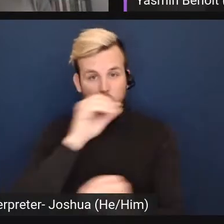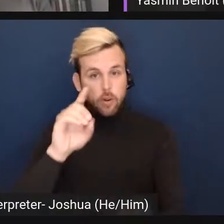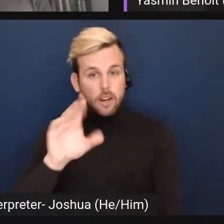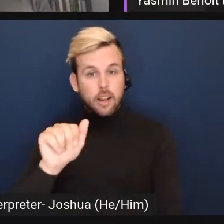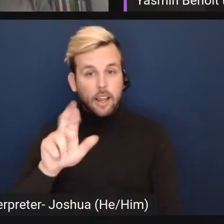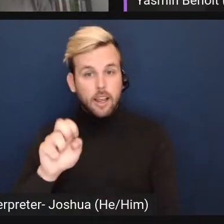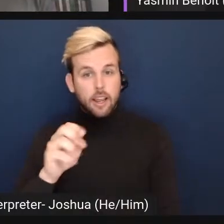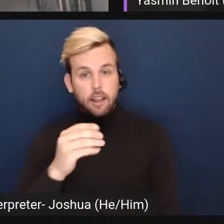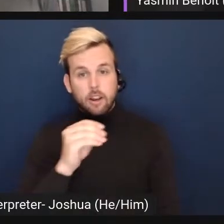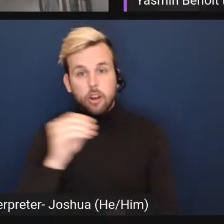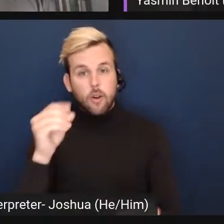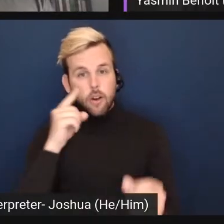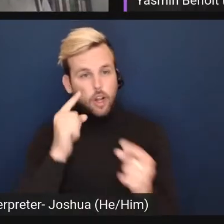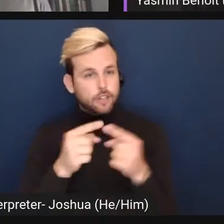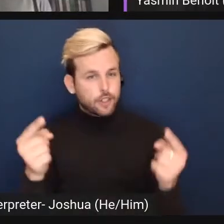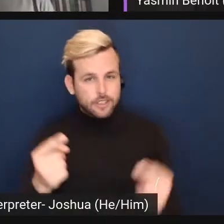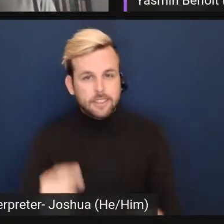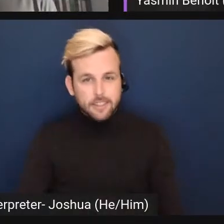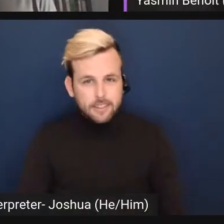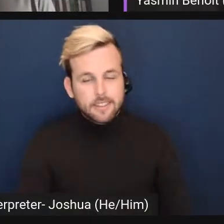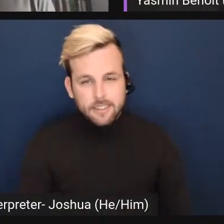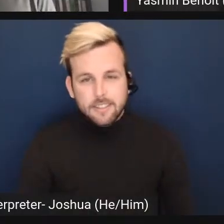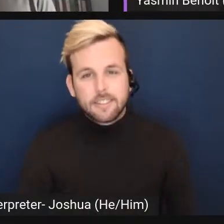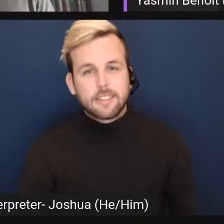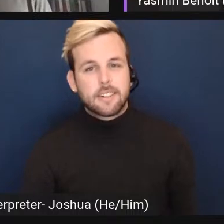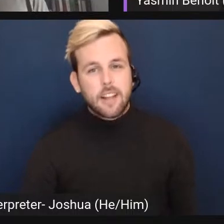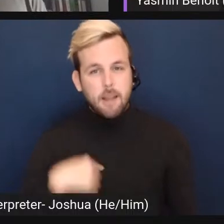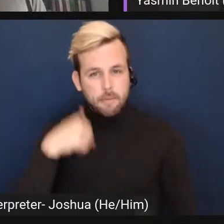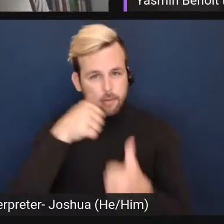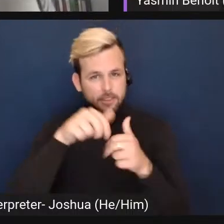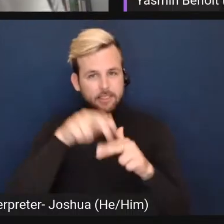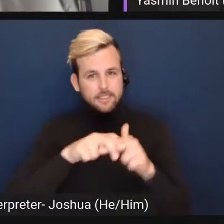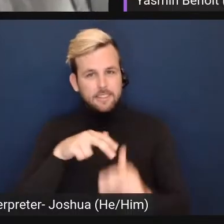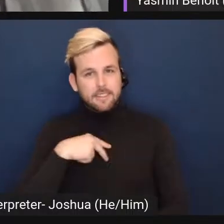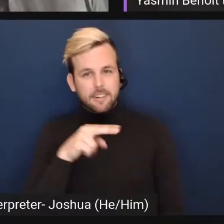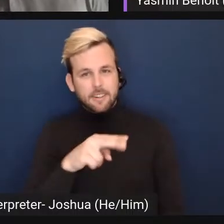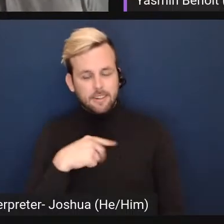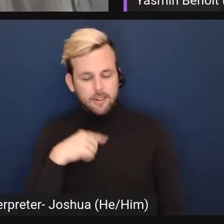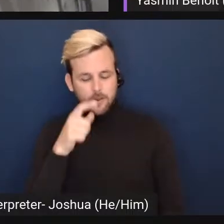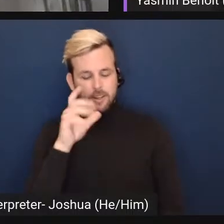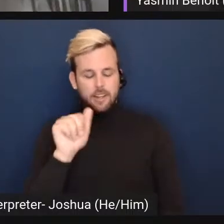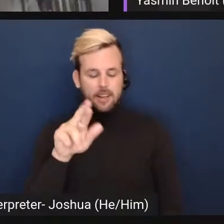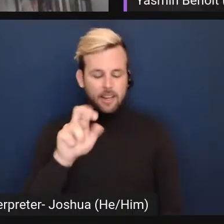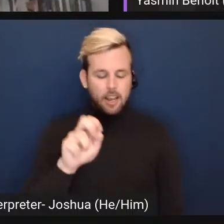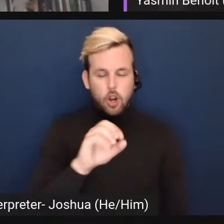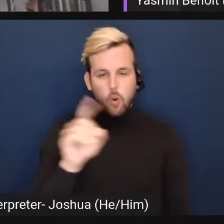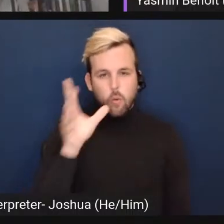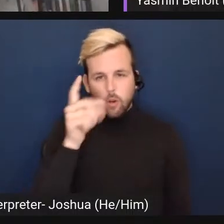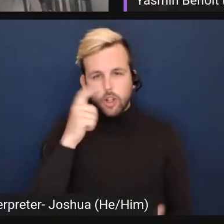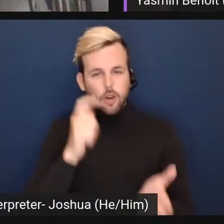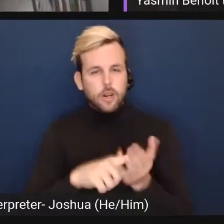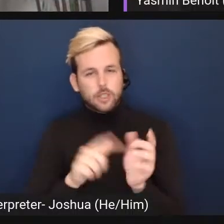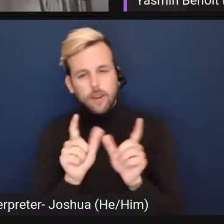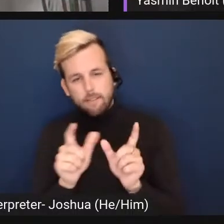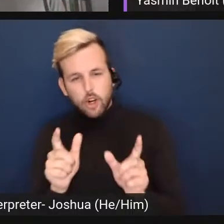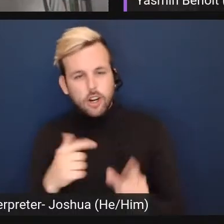and there would be no controversy whatsoever. I remember sitting there being like, you care? Like no one's even going to notice, like whatever.